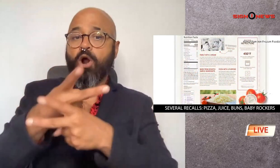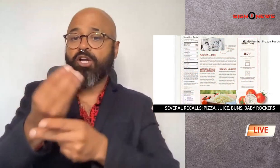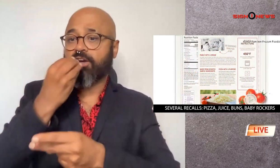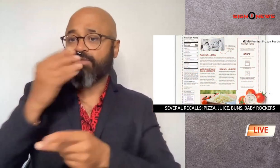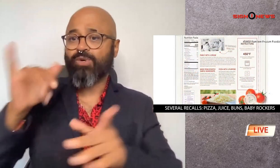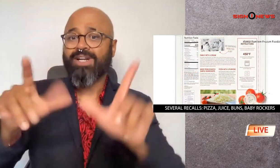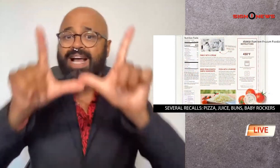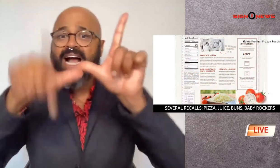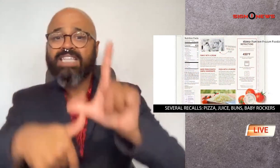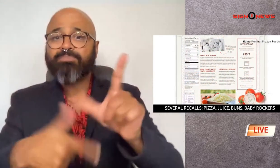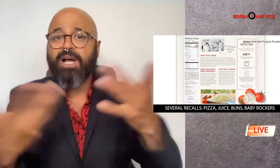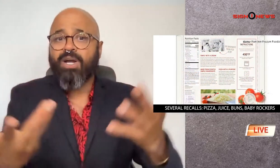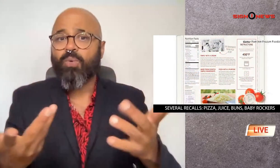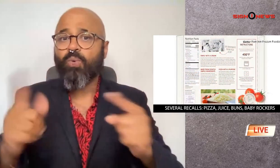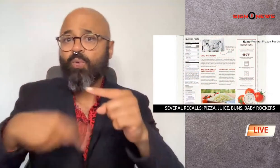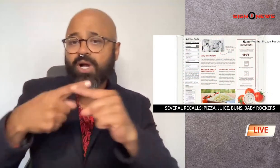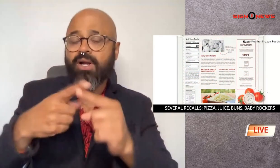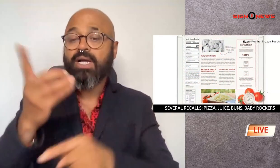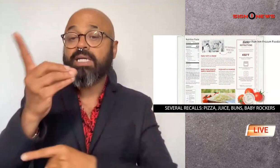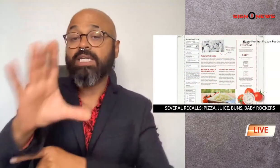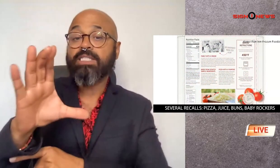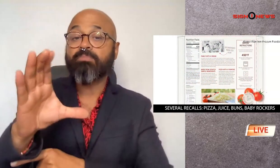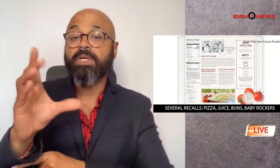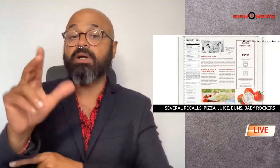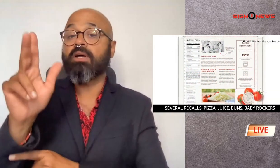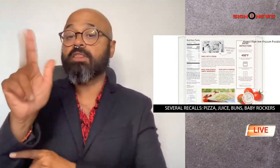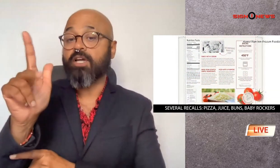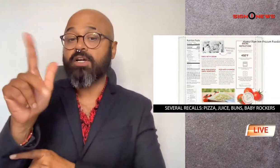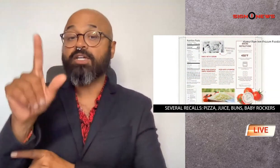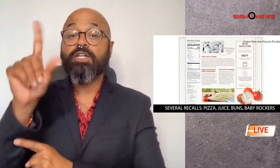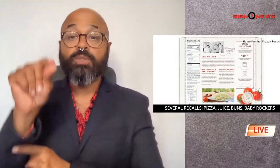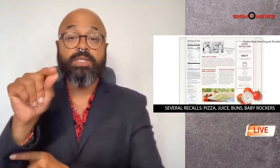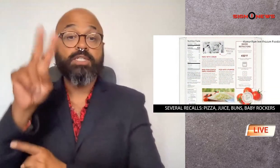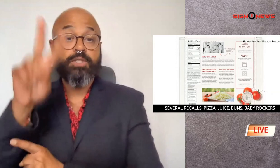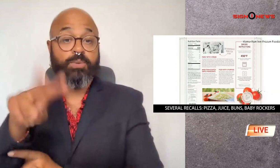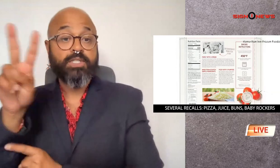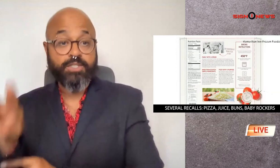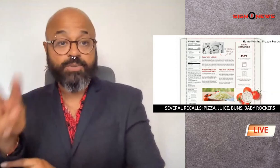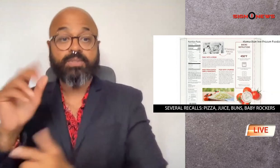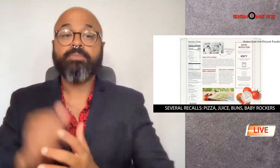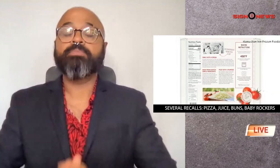the recall product has a best buy date of December 3rd 2022